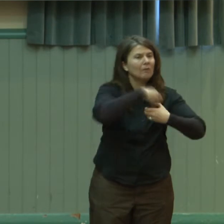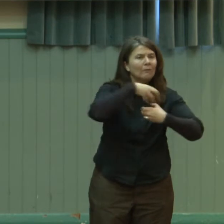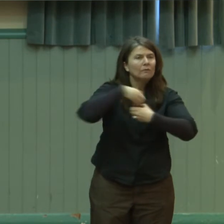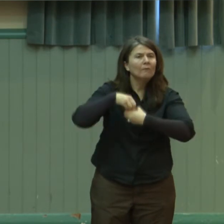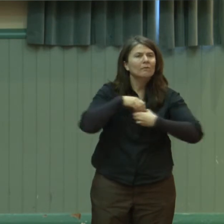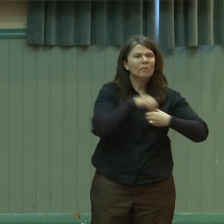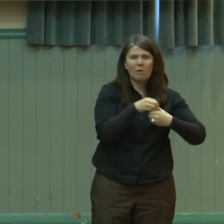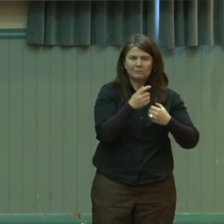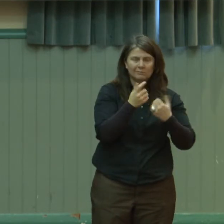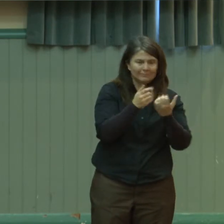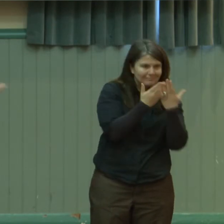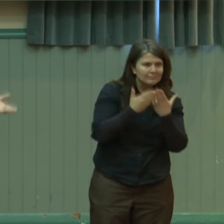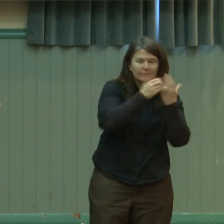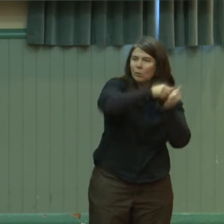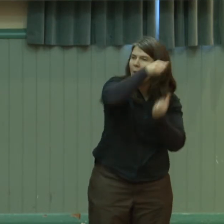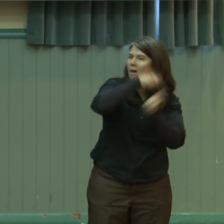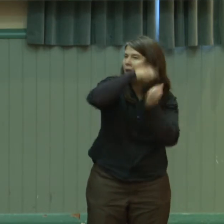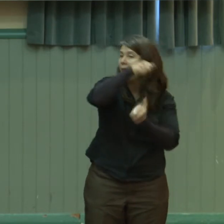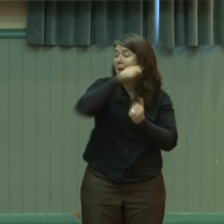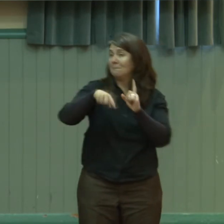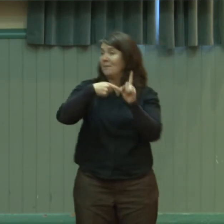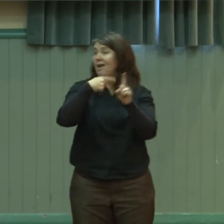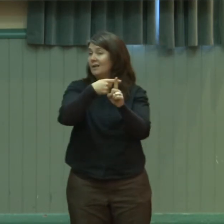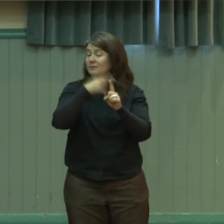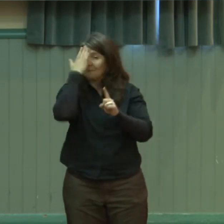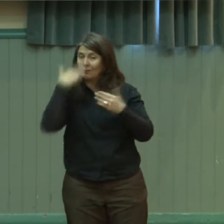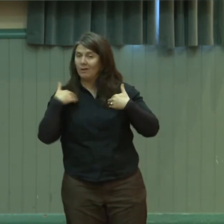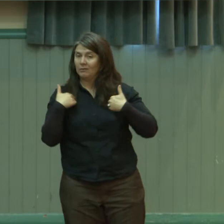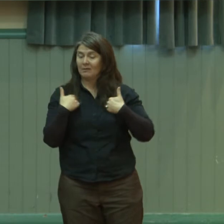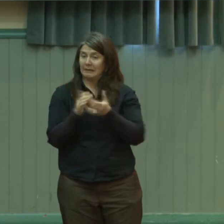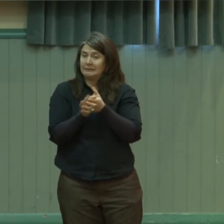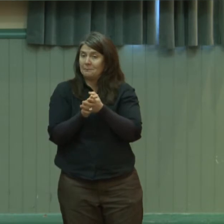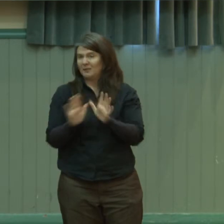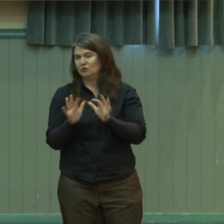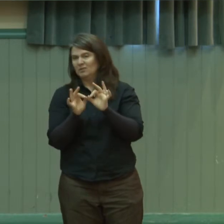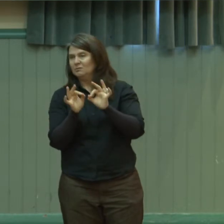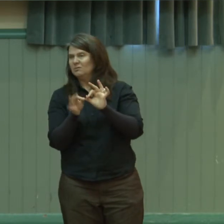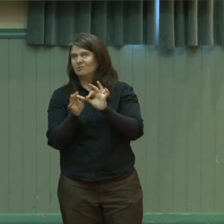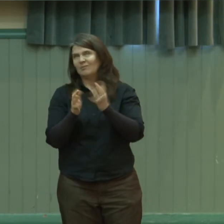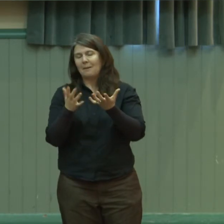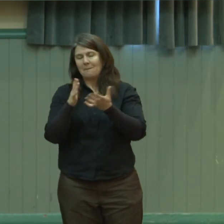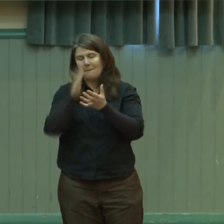qualifications and also mental health specialists to become qualified and knowledgeable in the deaf space.